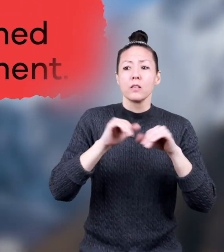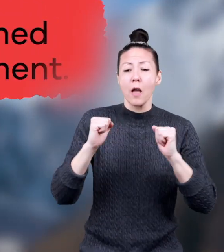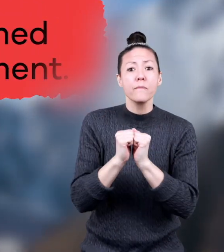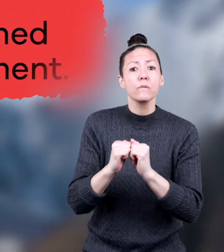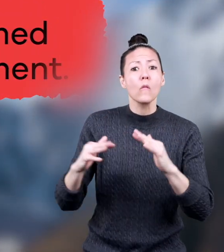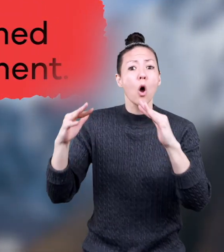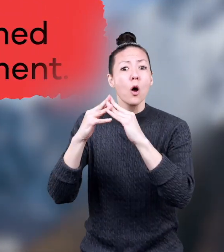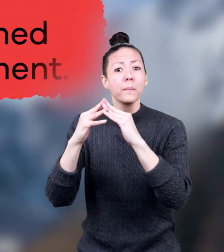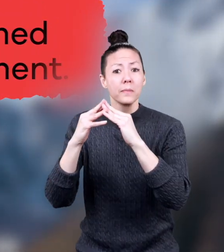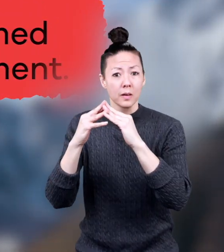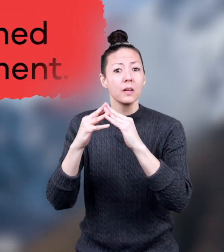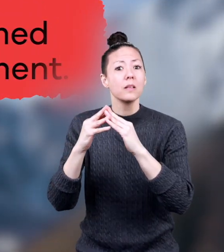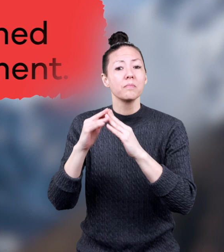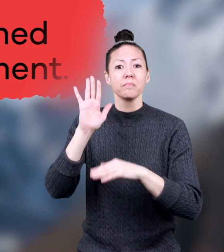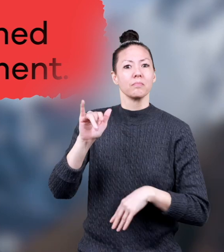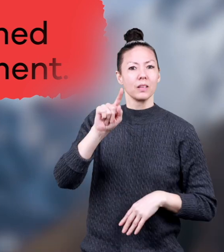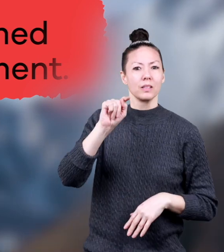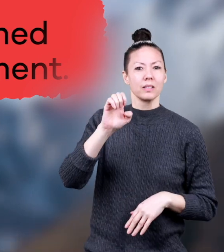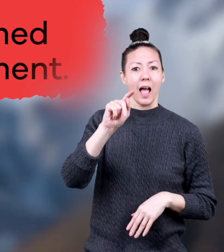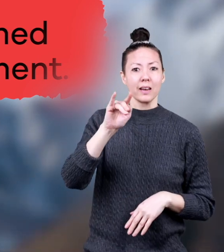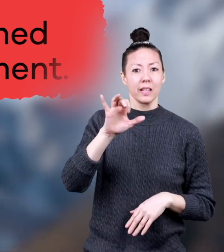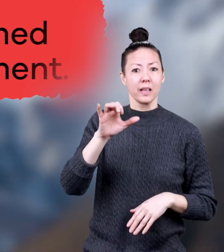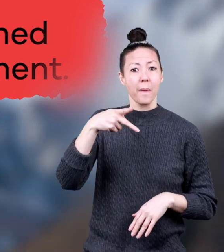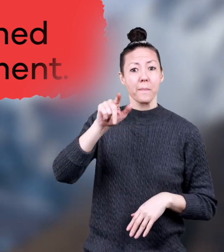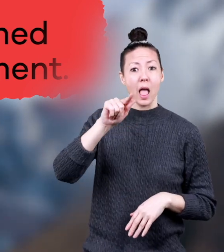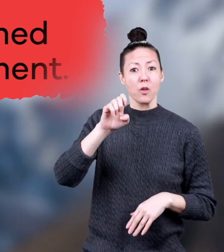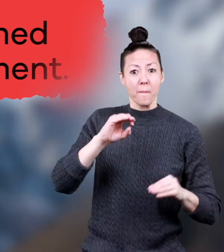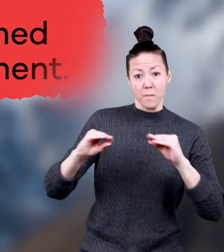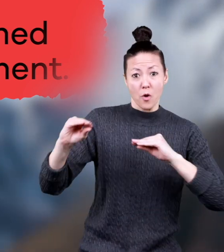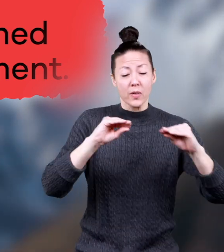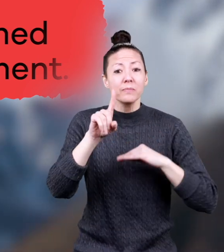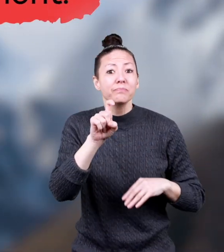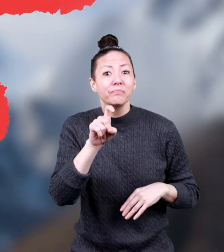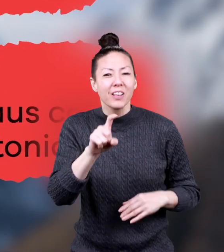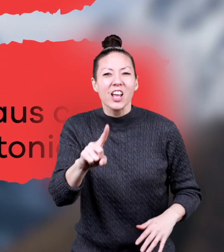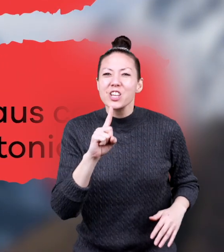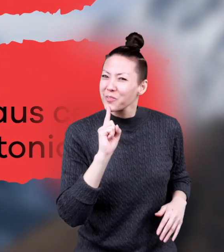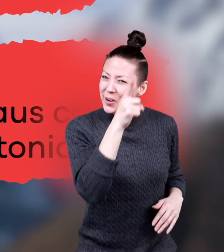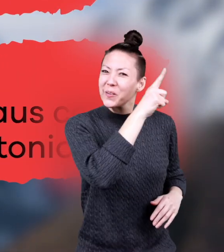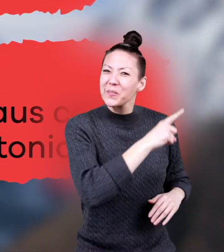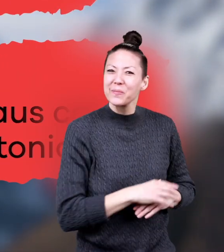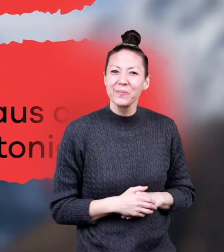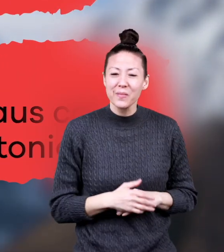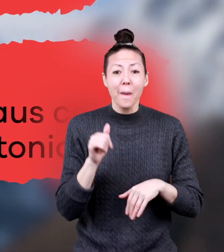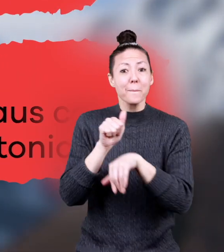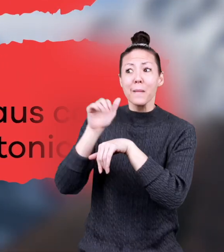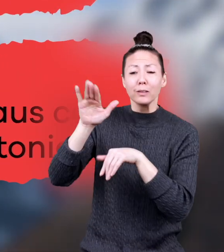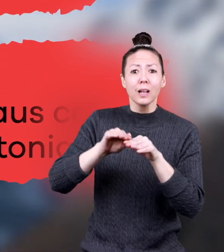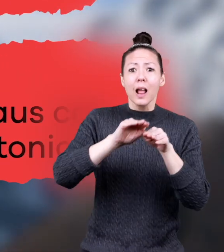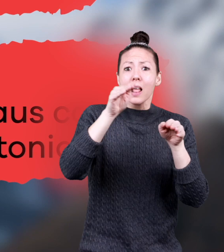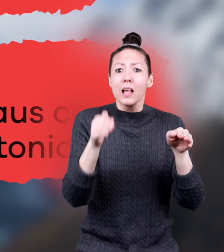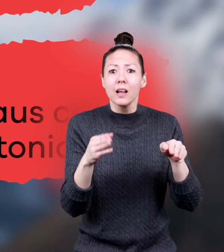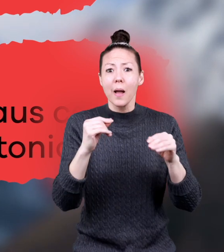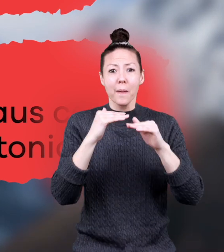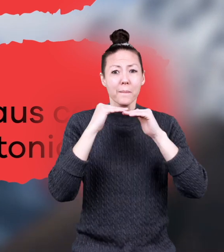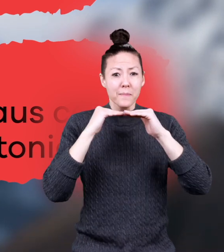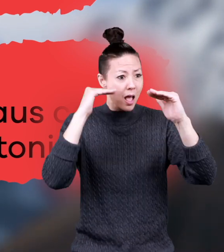Landforms can be formed by tectonic plate movement. True! Mountains, hills, and